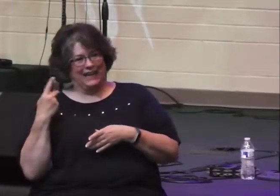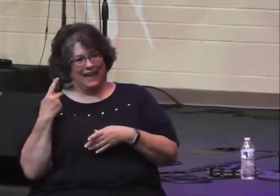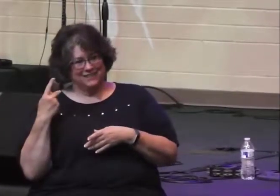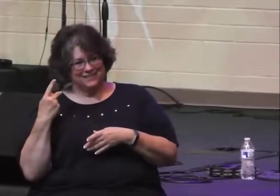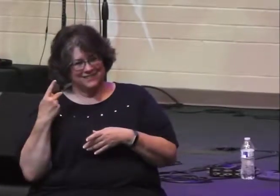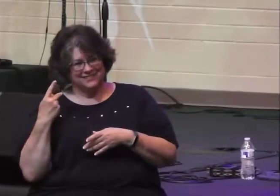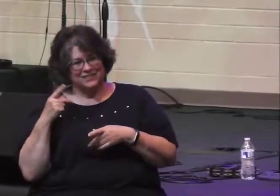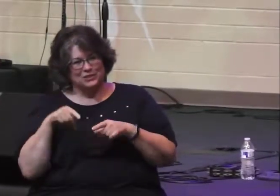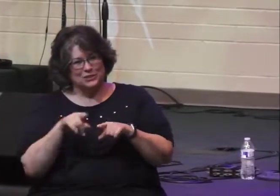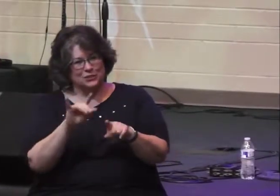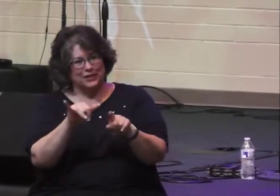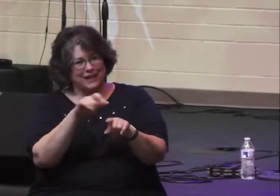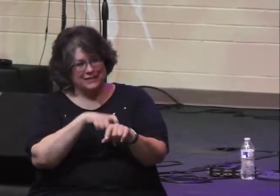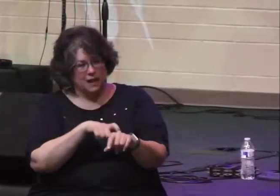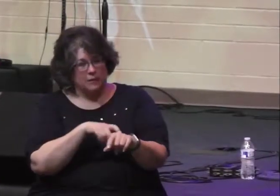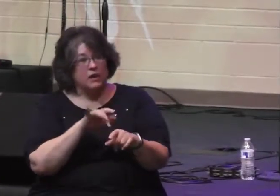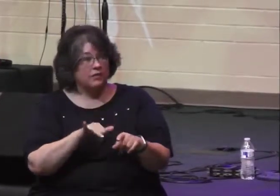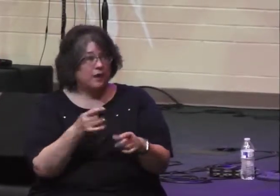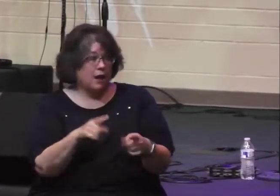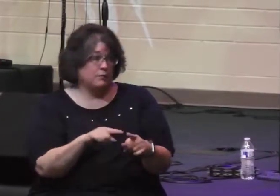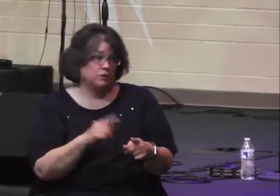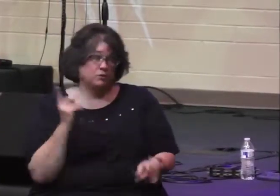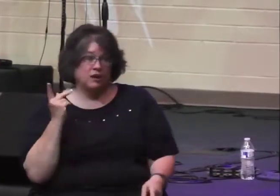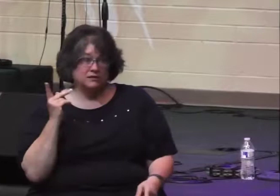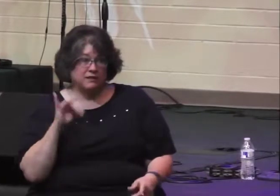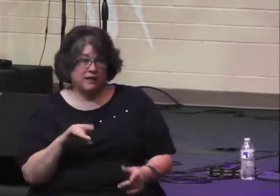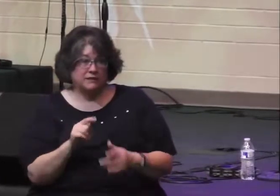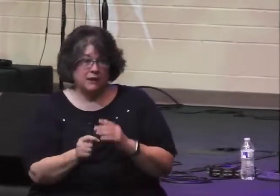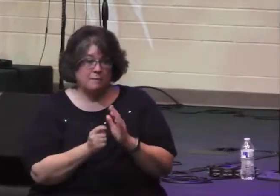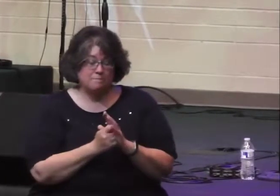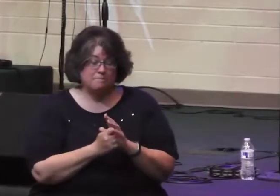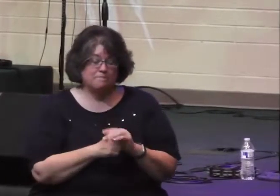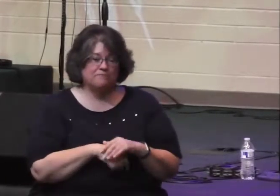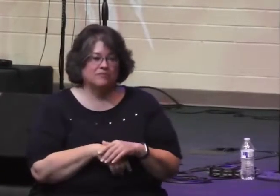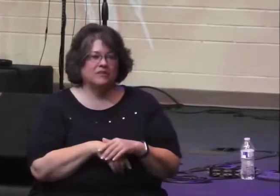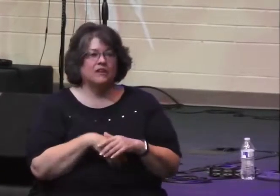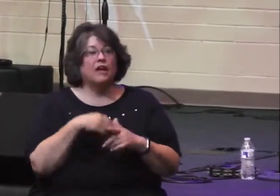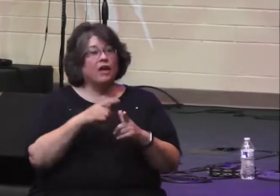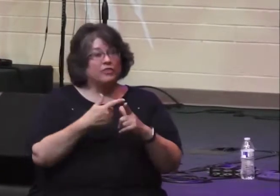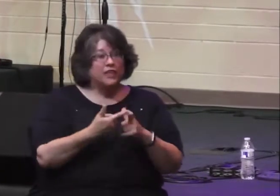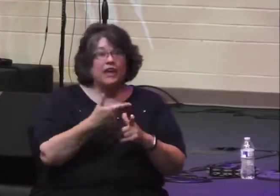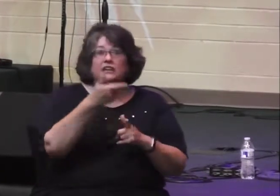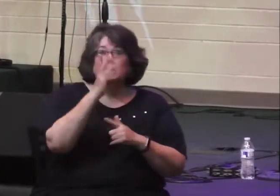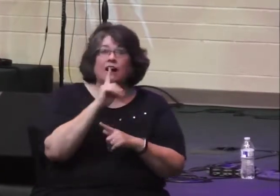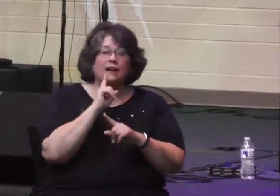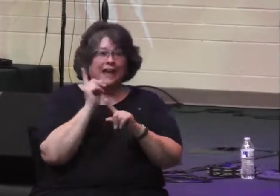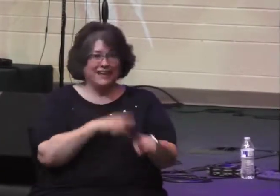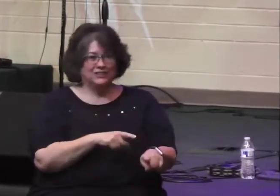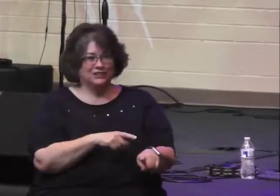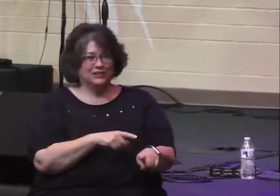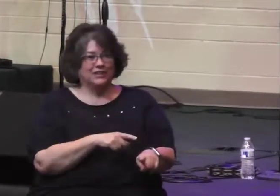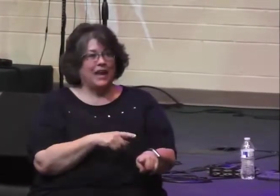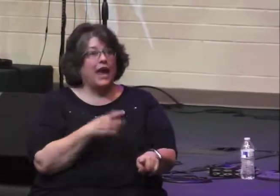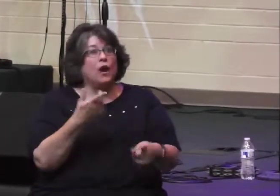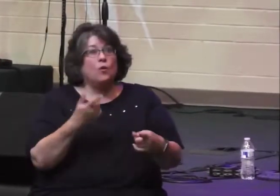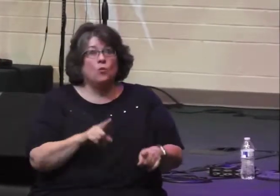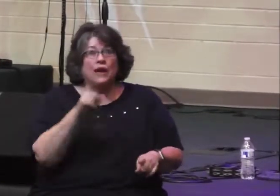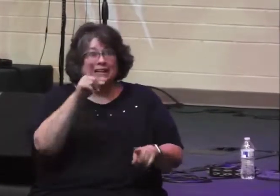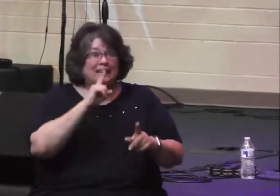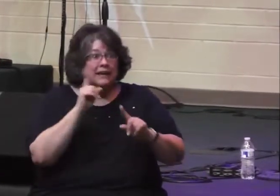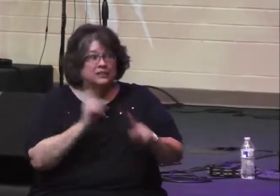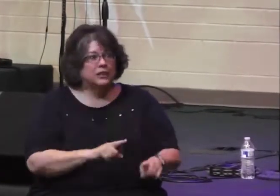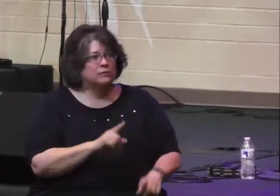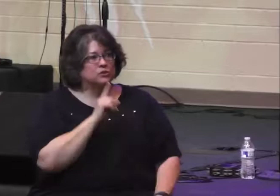need. This was certainly what was happening in our case at that time. And then God answered. And when he answered,